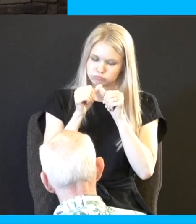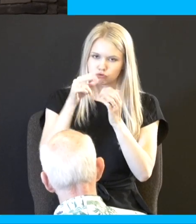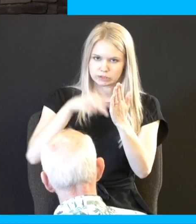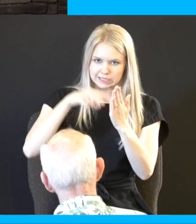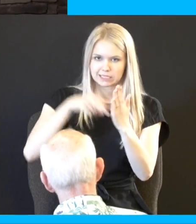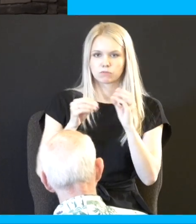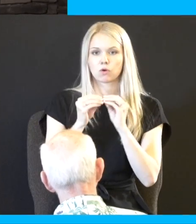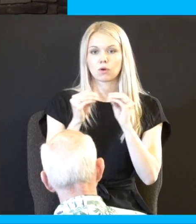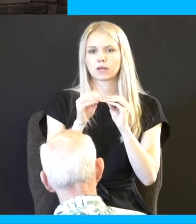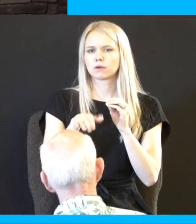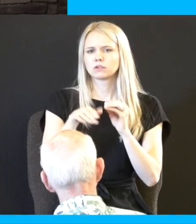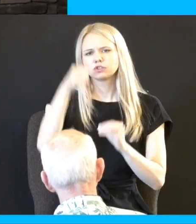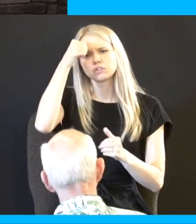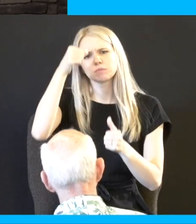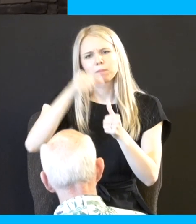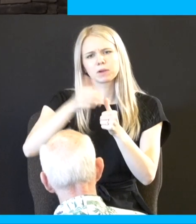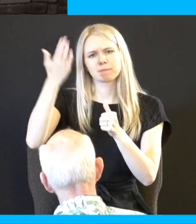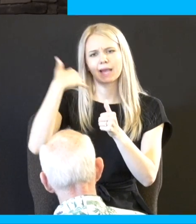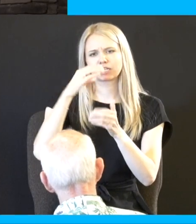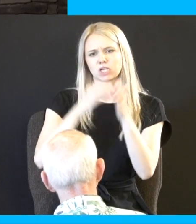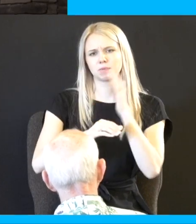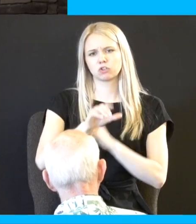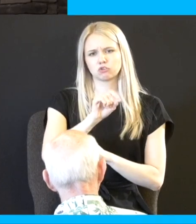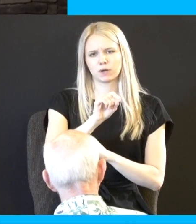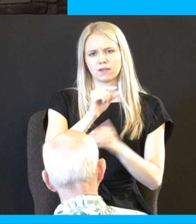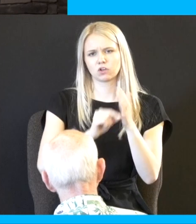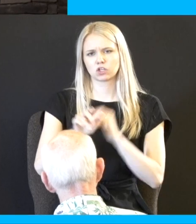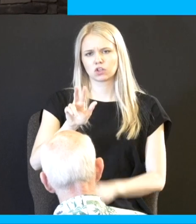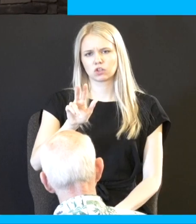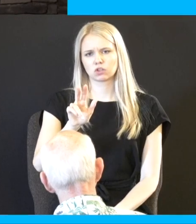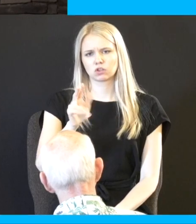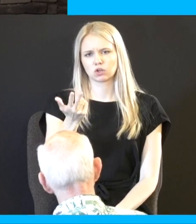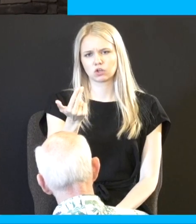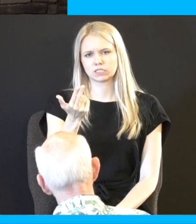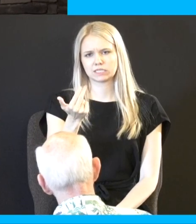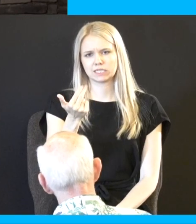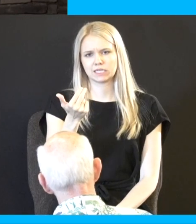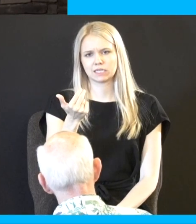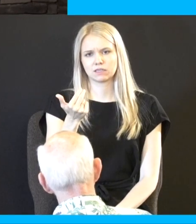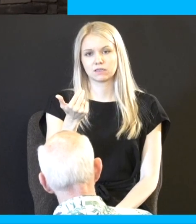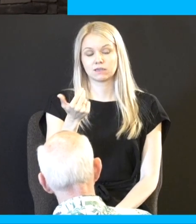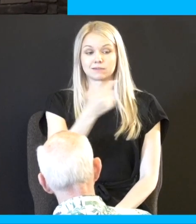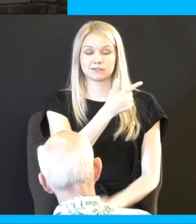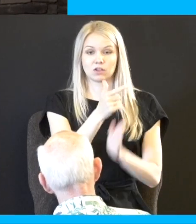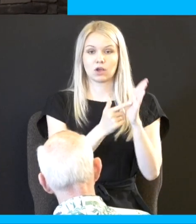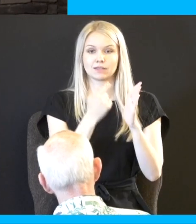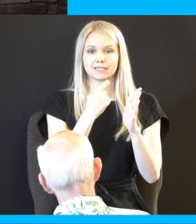Now, do you remember back in chapter 20 verse 13 we learned you shall not murder is what it said. Yes? Remember we went through all those